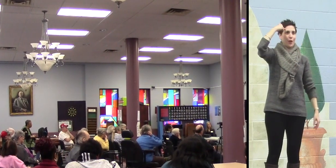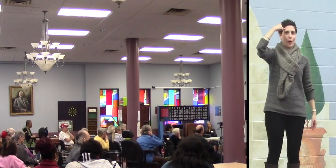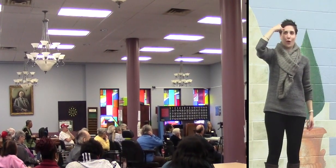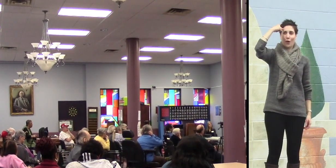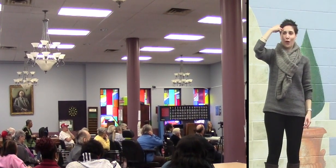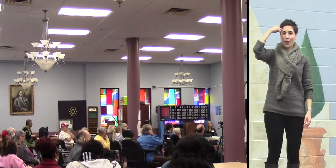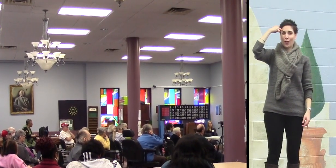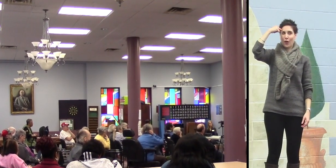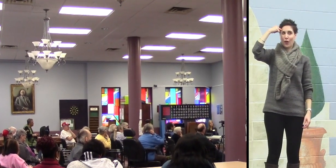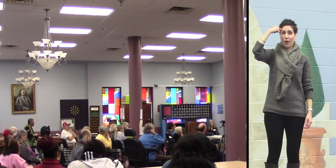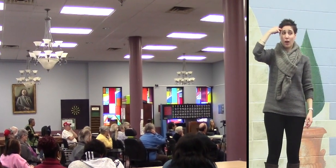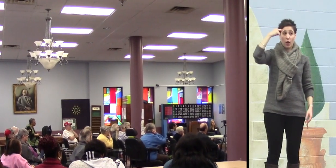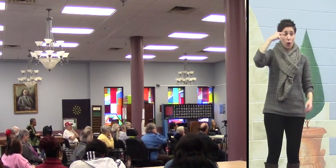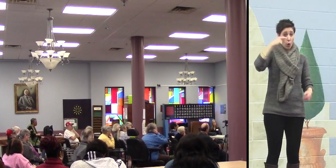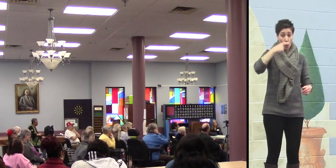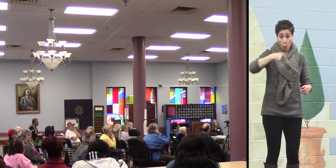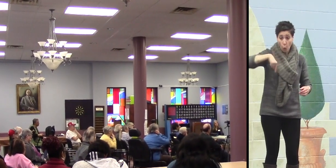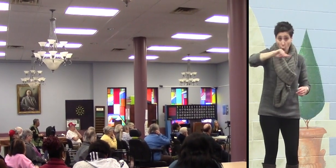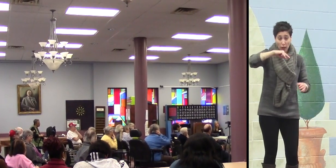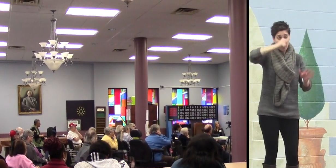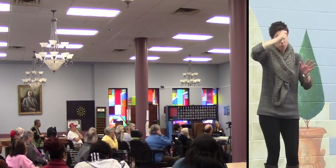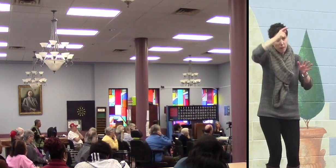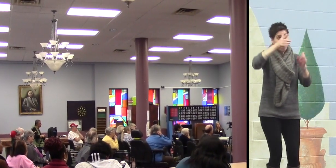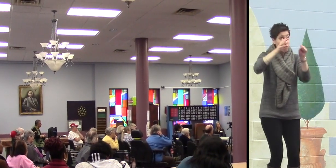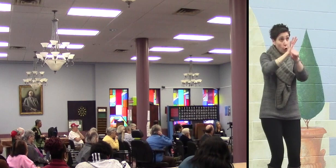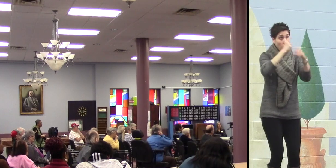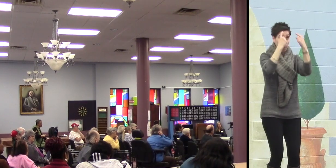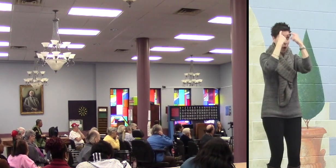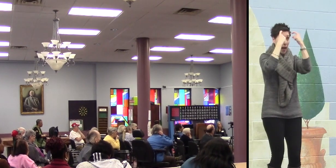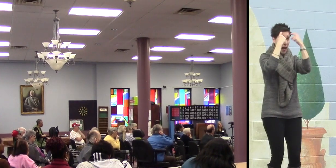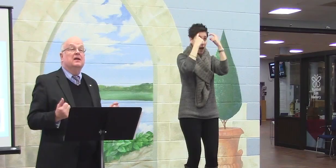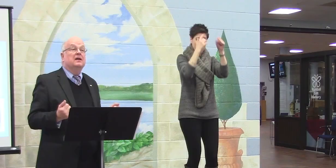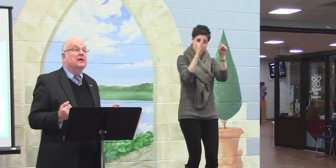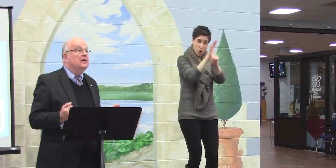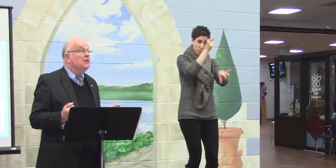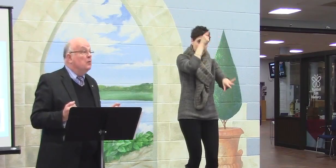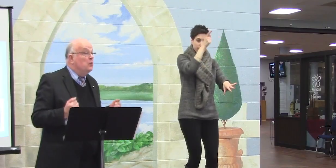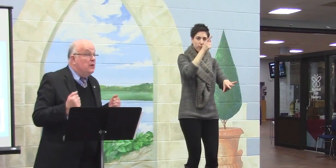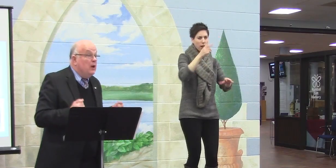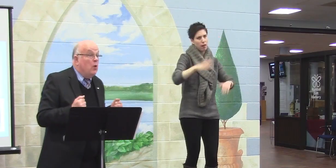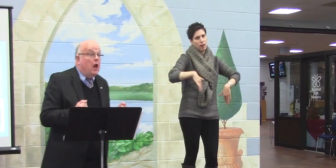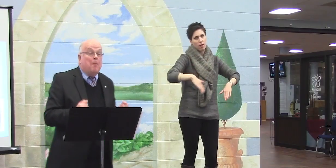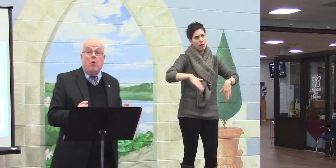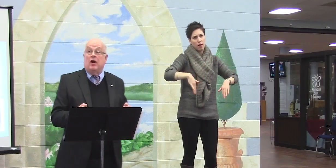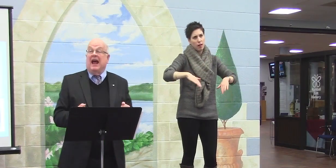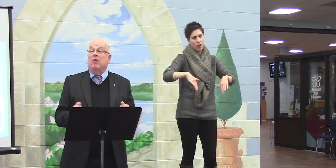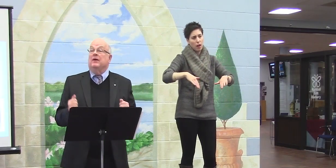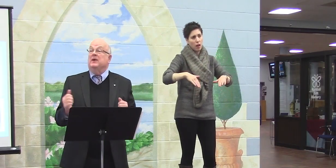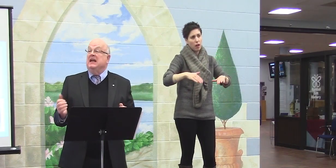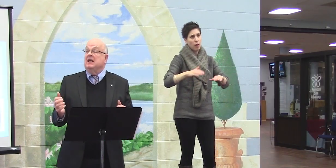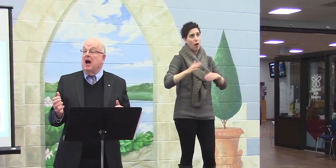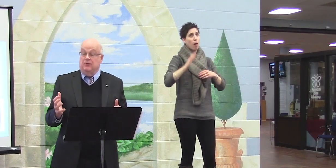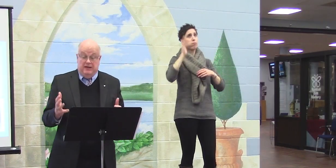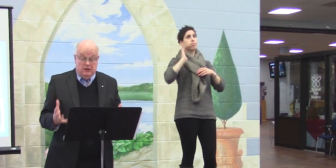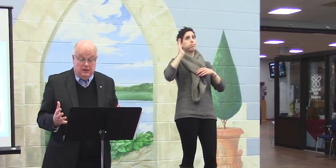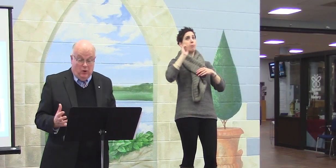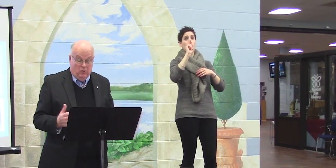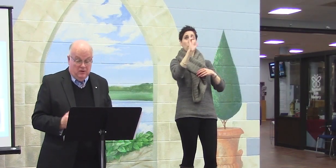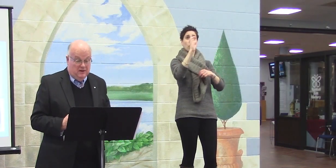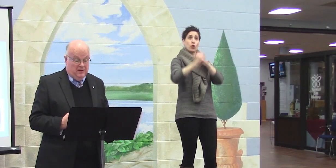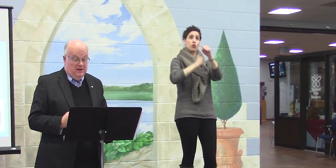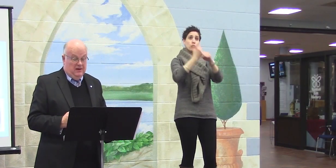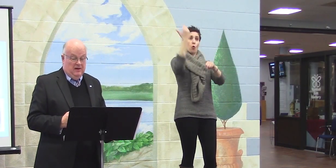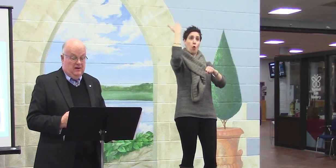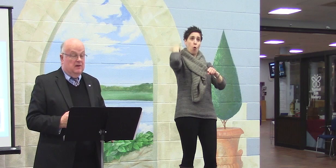We don't completely understand what happens in our mind and our brain. We know a lot more now than we did a hundred years